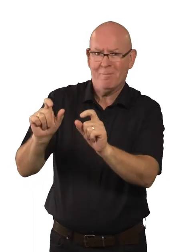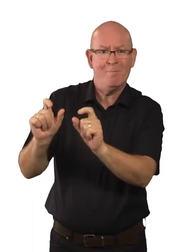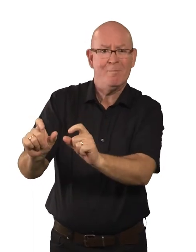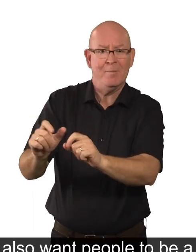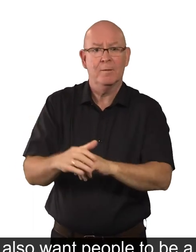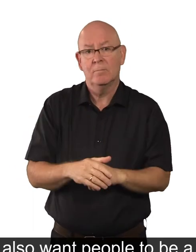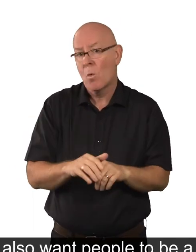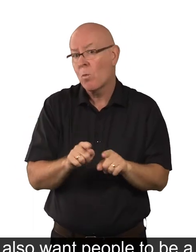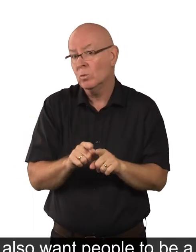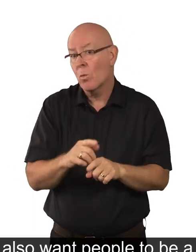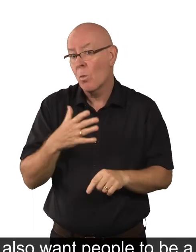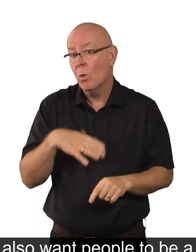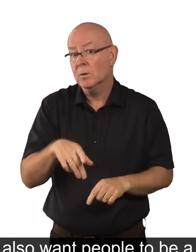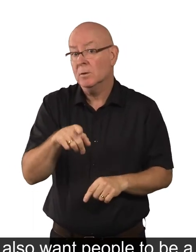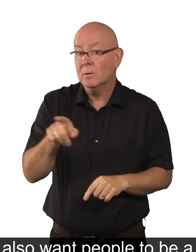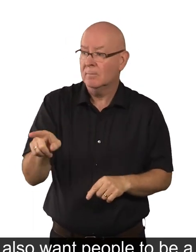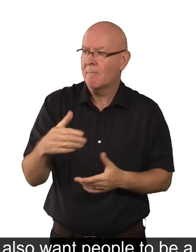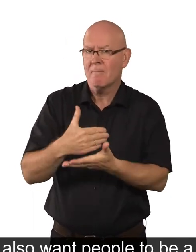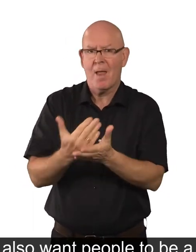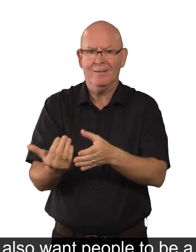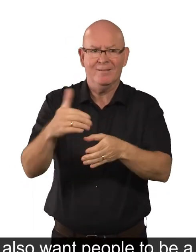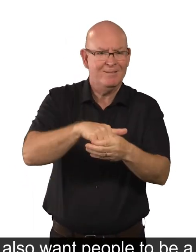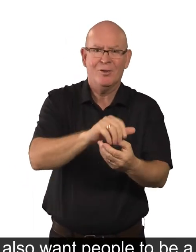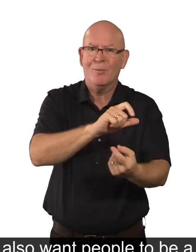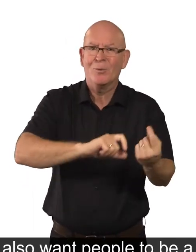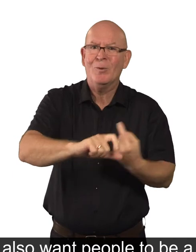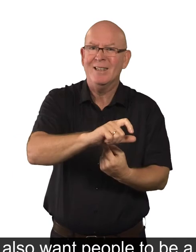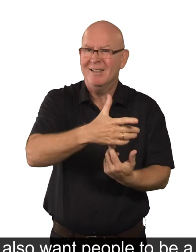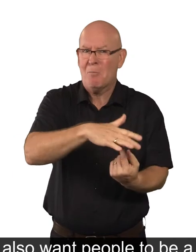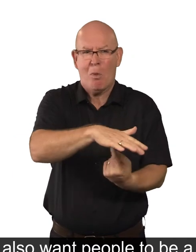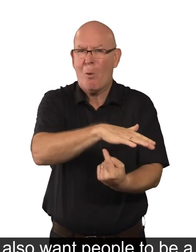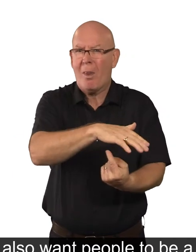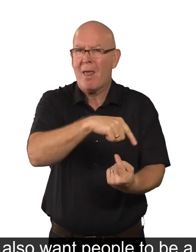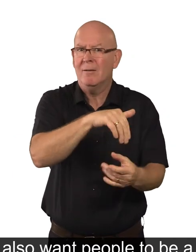We also want people to be a part of their community or local area.